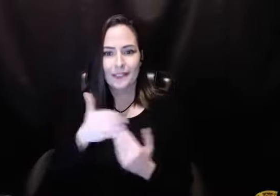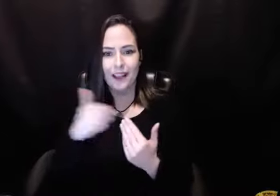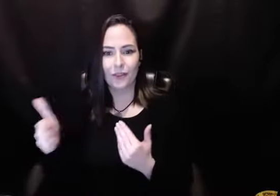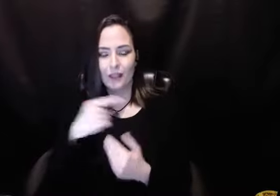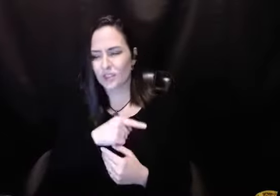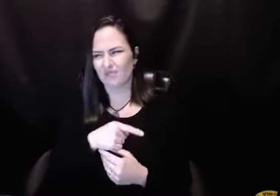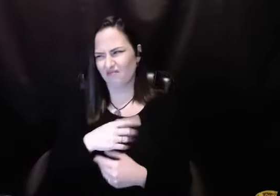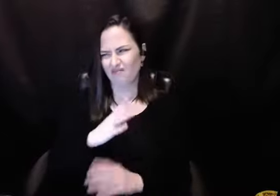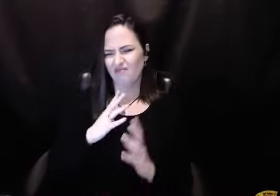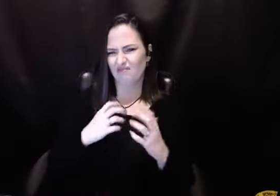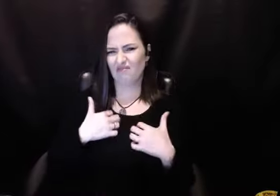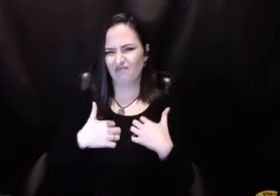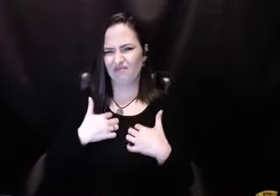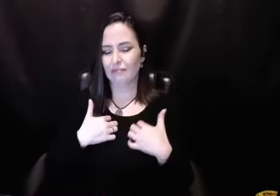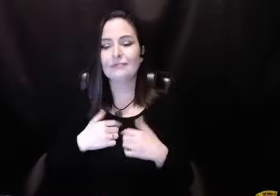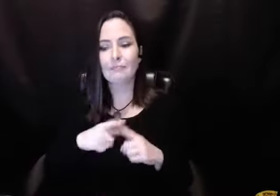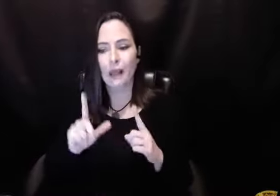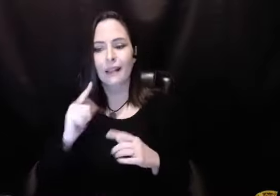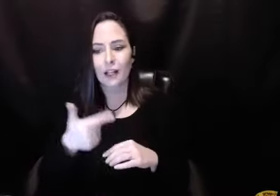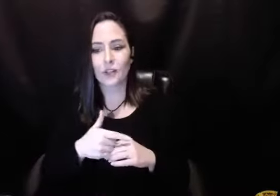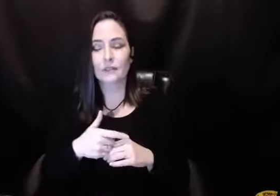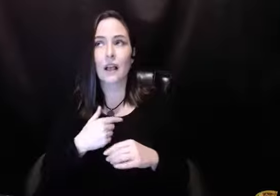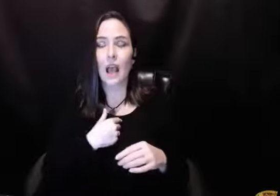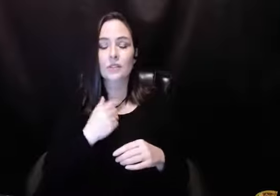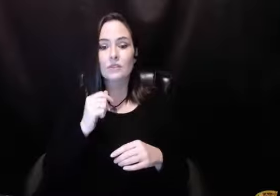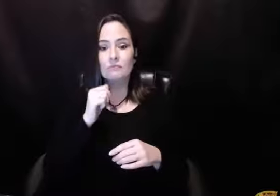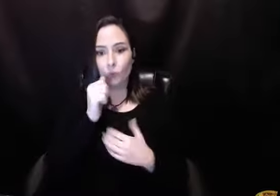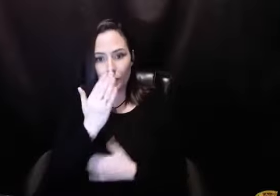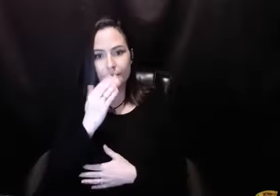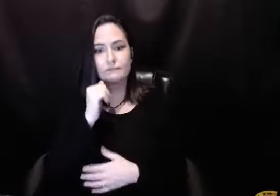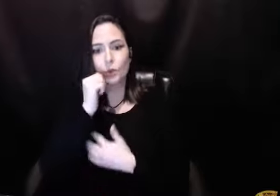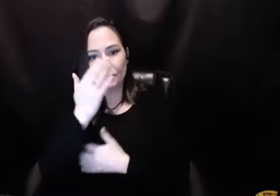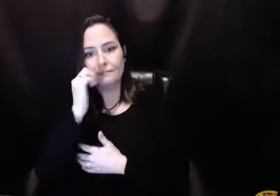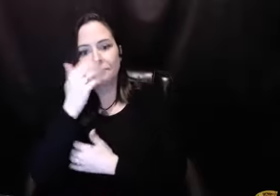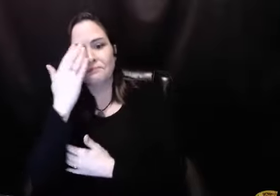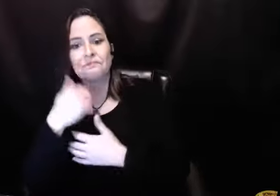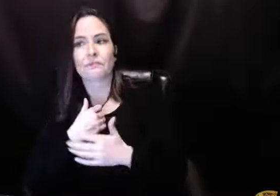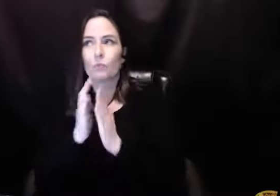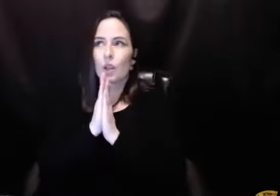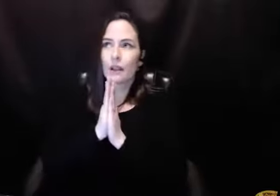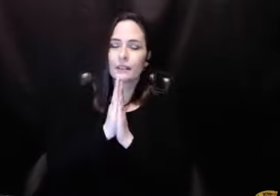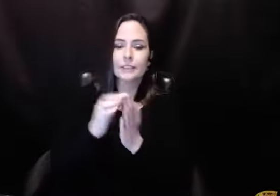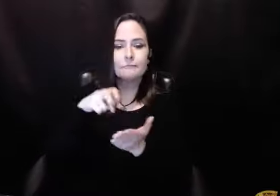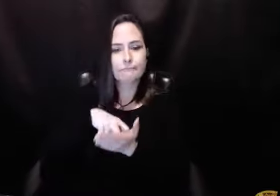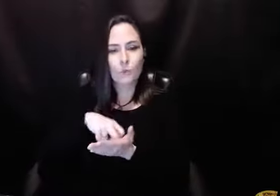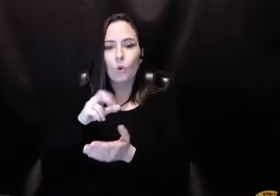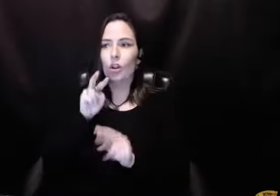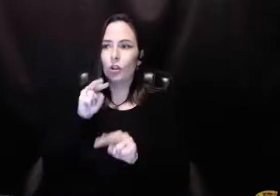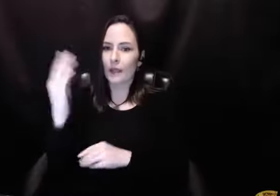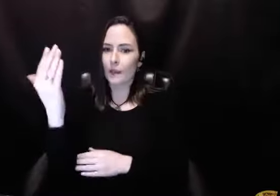She ate a lot of Mary Pearl for about five minutes. And then when I started to do all the other stuff, it would change their mind. But then it was like, say a prayer. And so, I